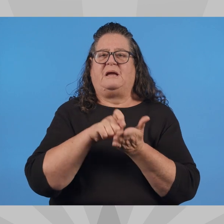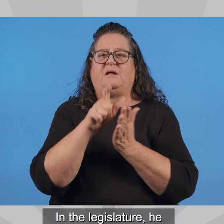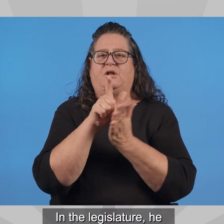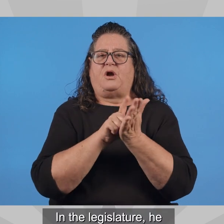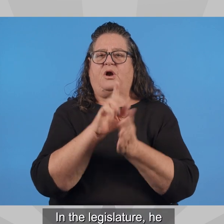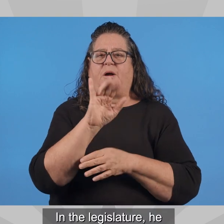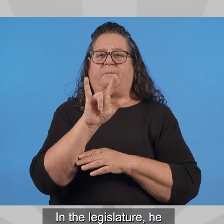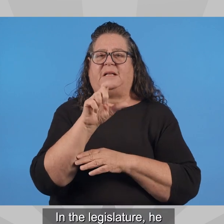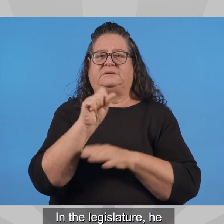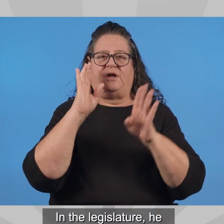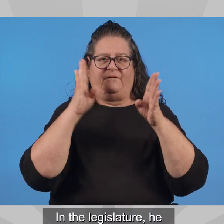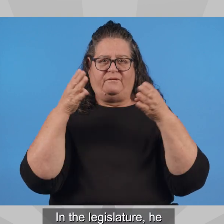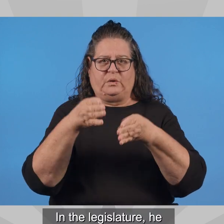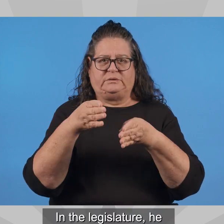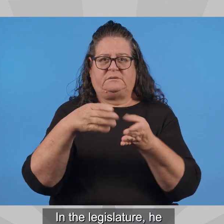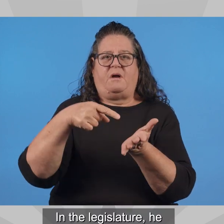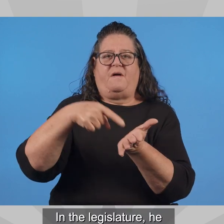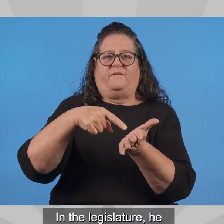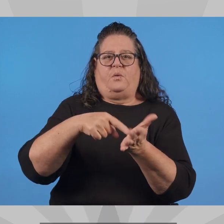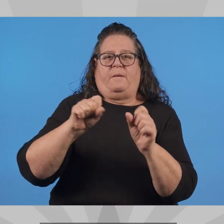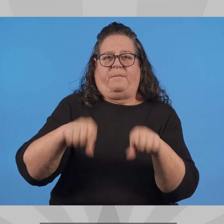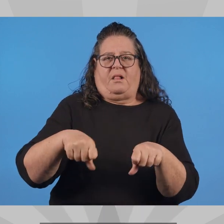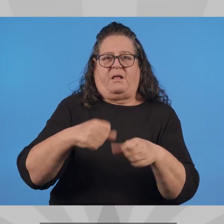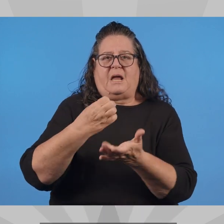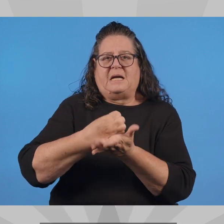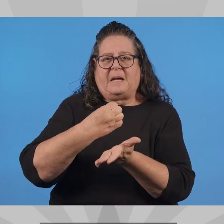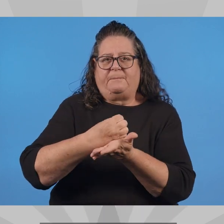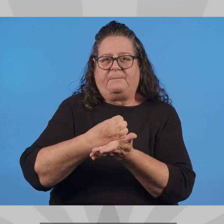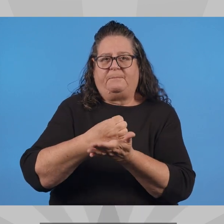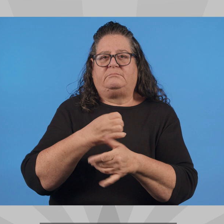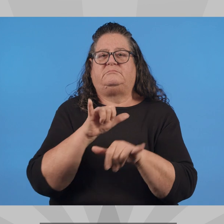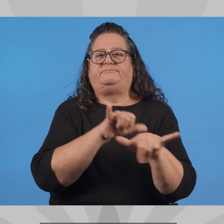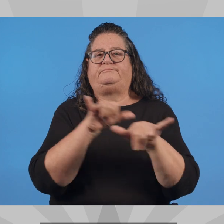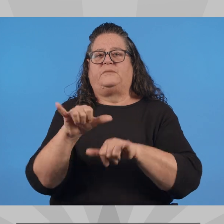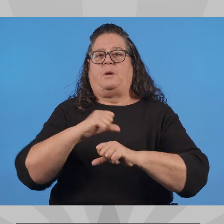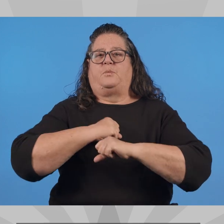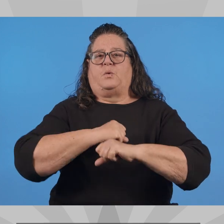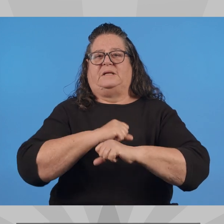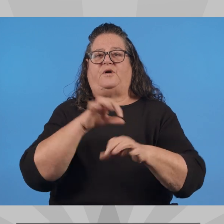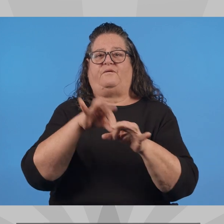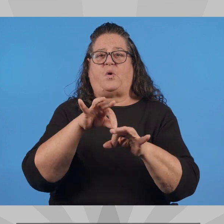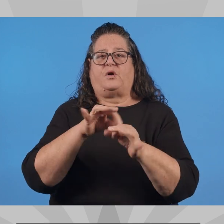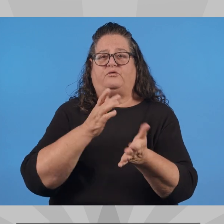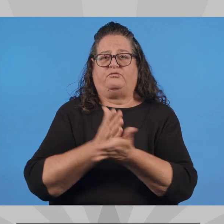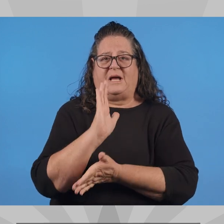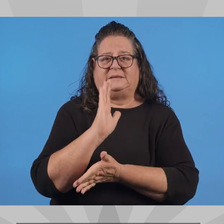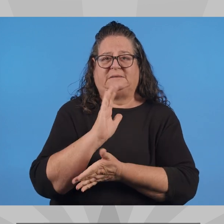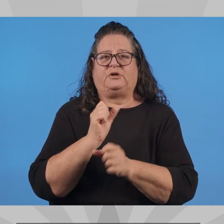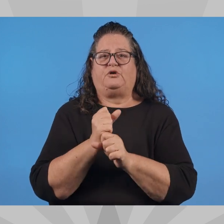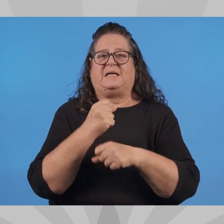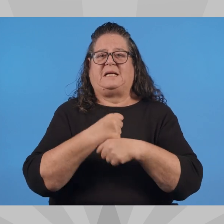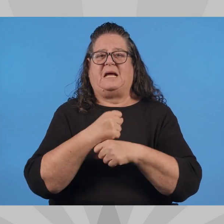In the legislature, he has written bills focused on affordability, economy, as well as protecting voting